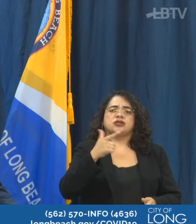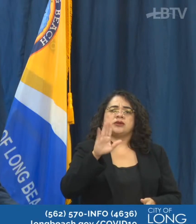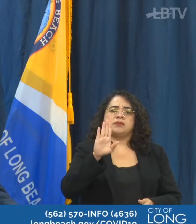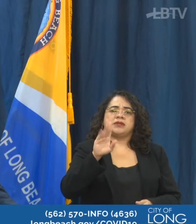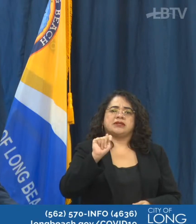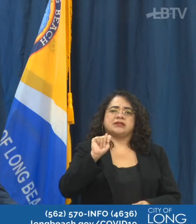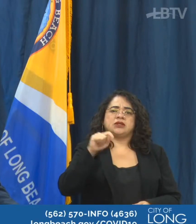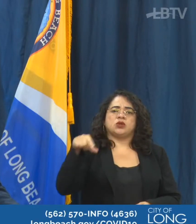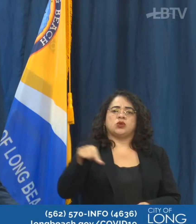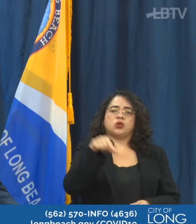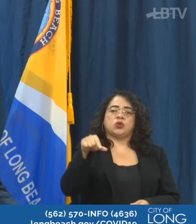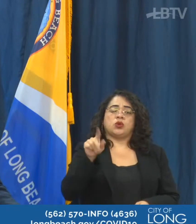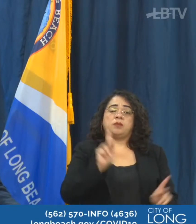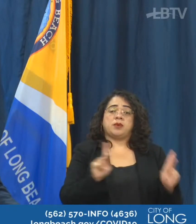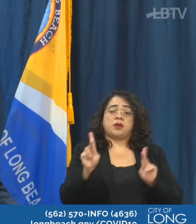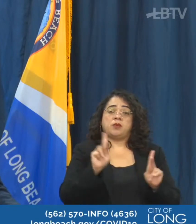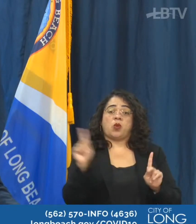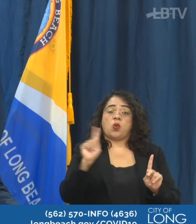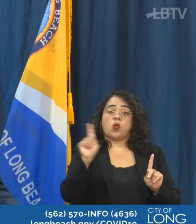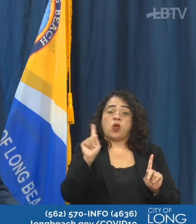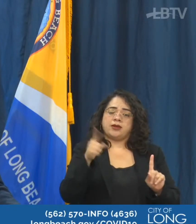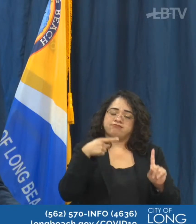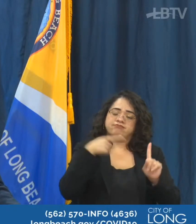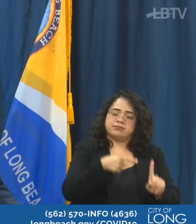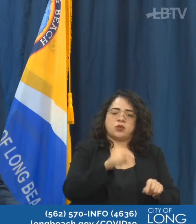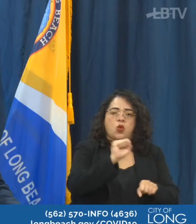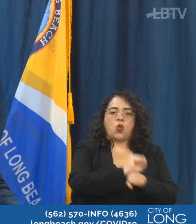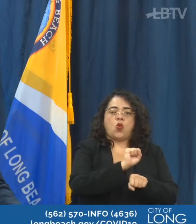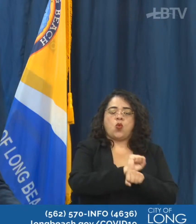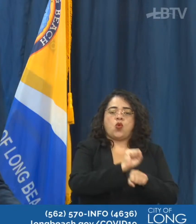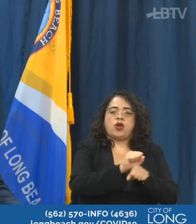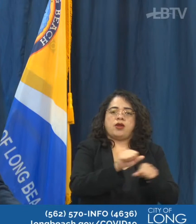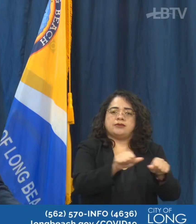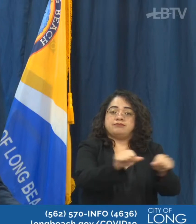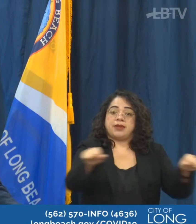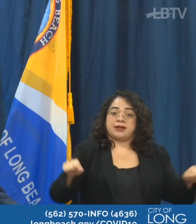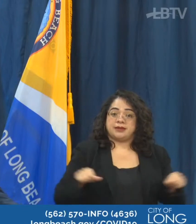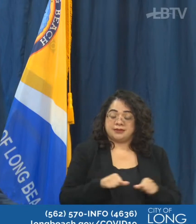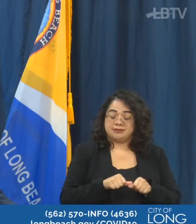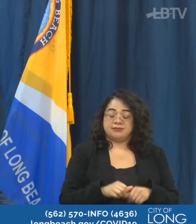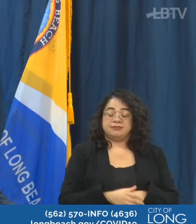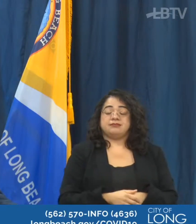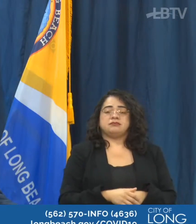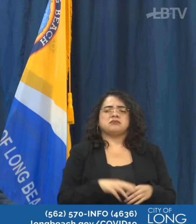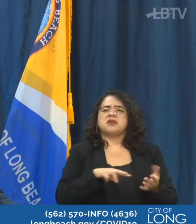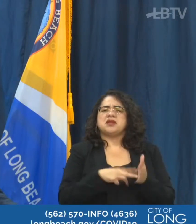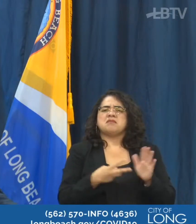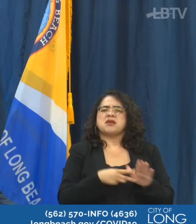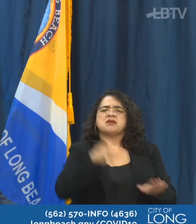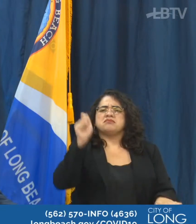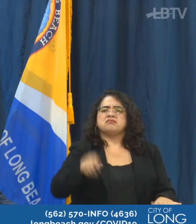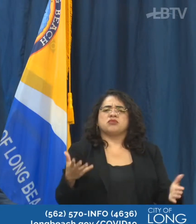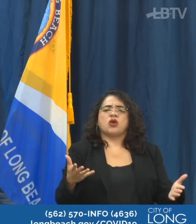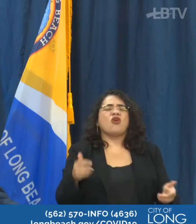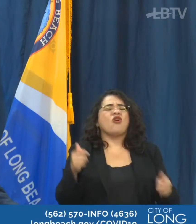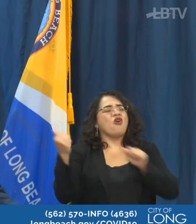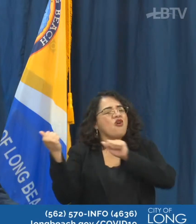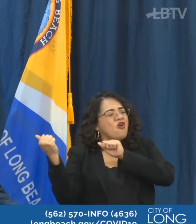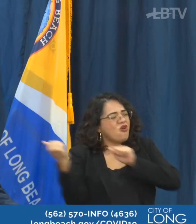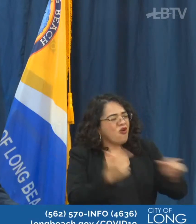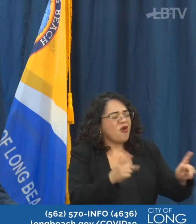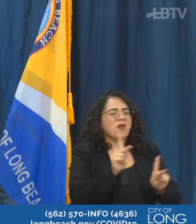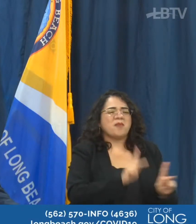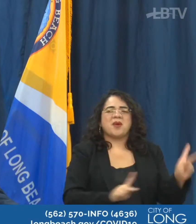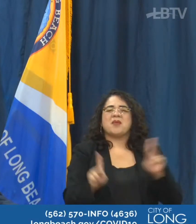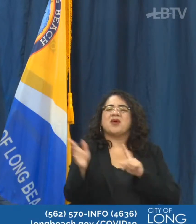particularly in the workplace. Again, this affirms that all people, all individuals, regardless of who they love or who they are,